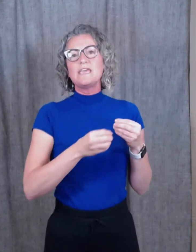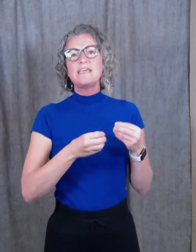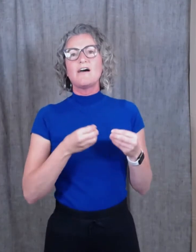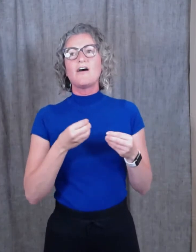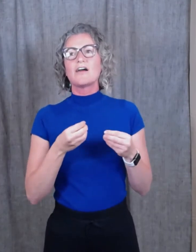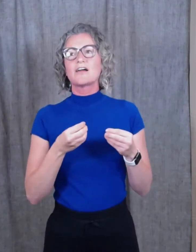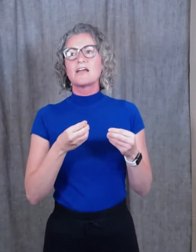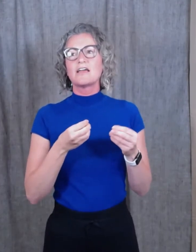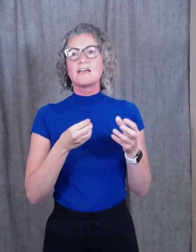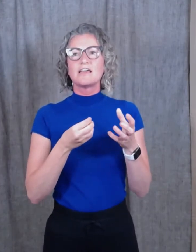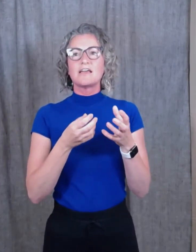are